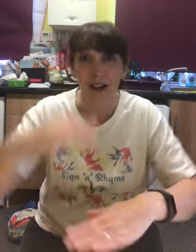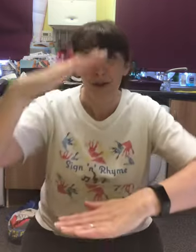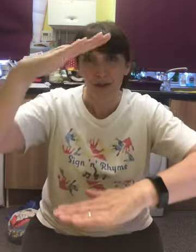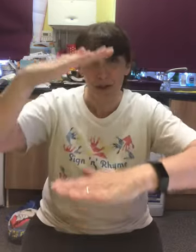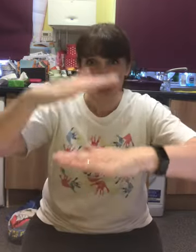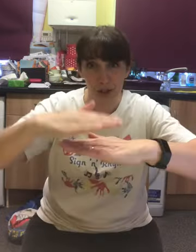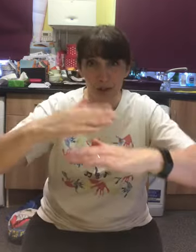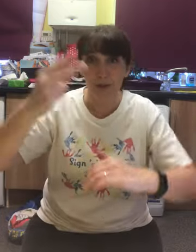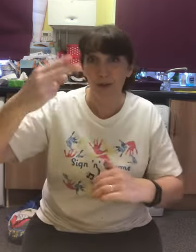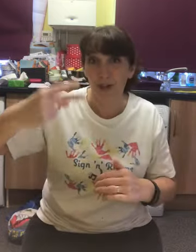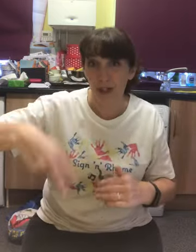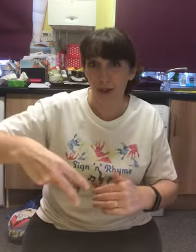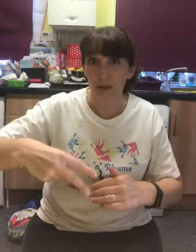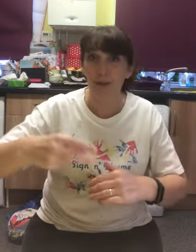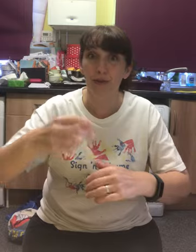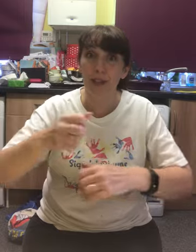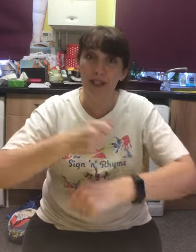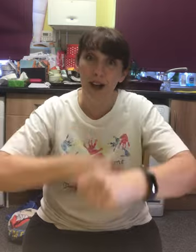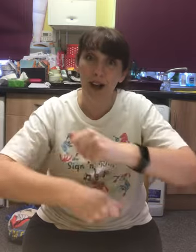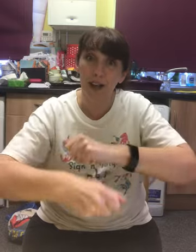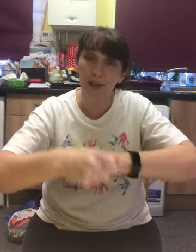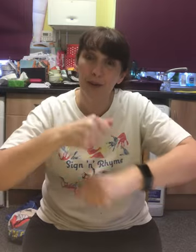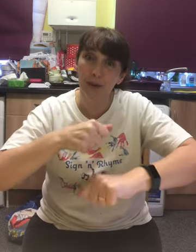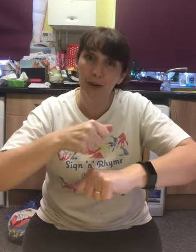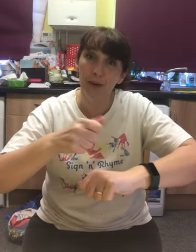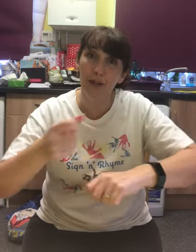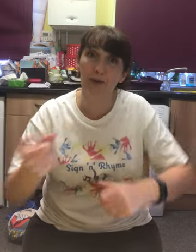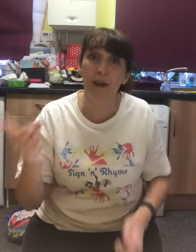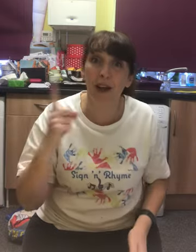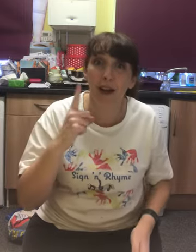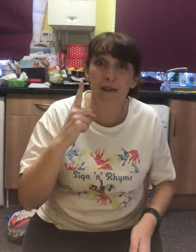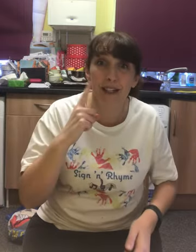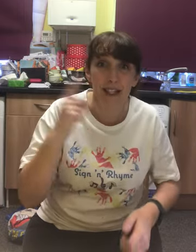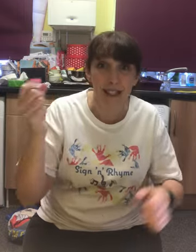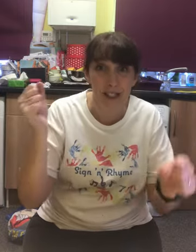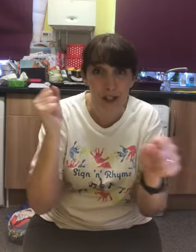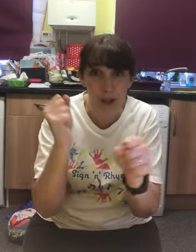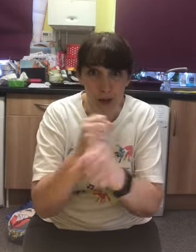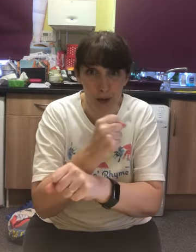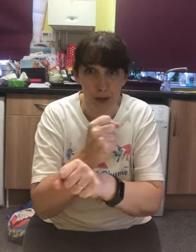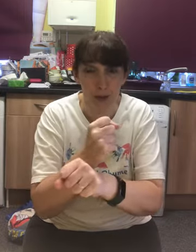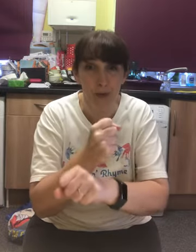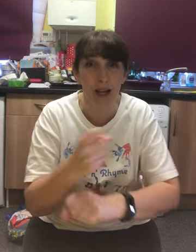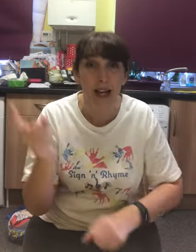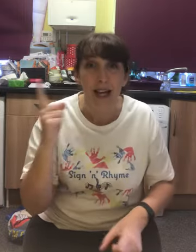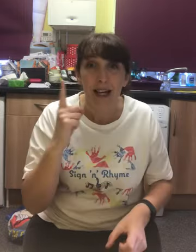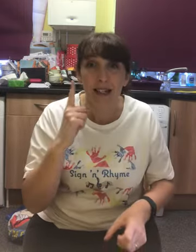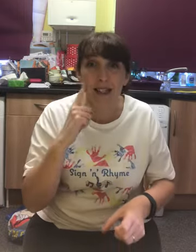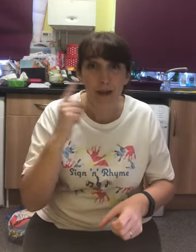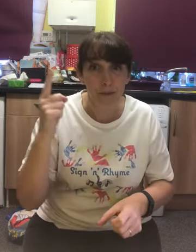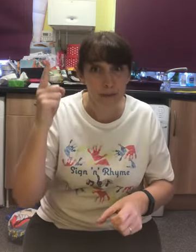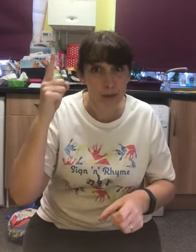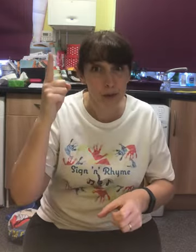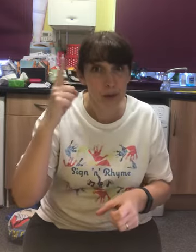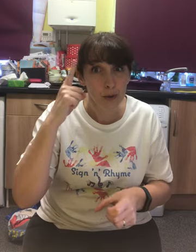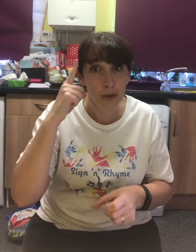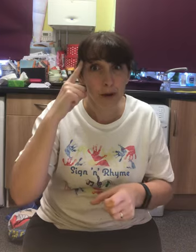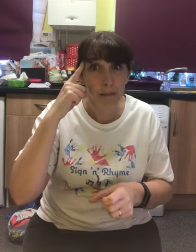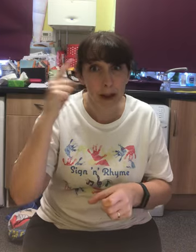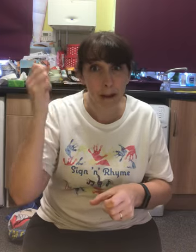Reduce, reuse, recycle. It's very easy to do. It's simple to remember.